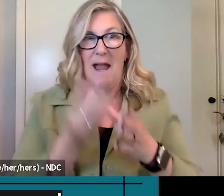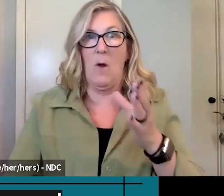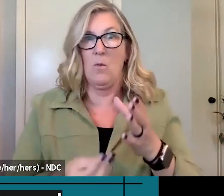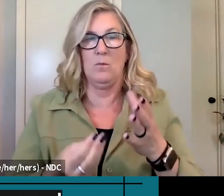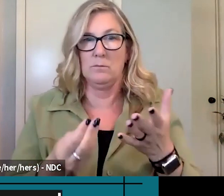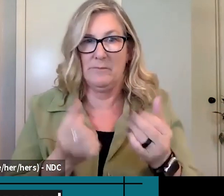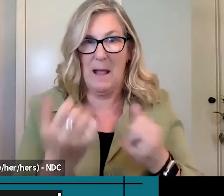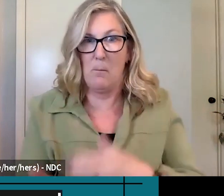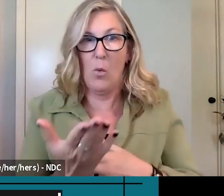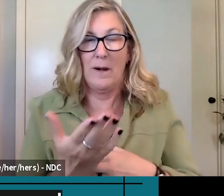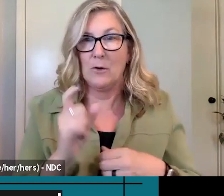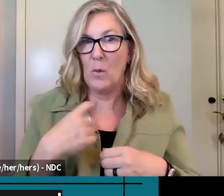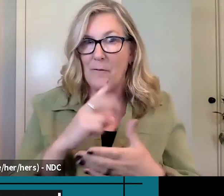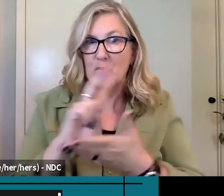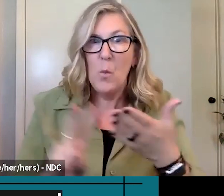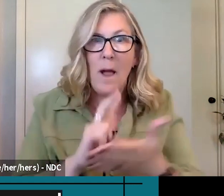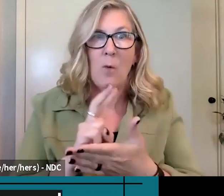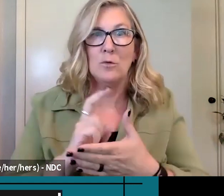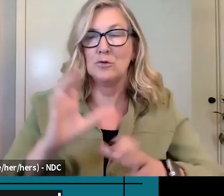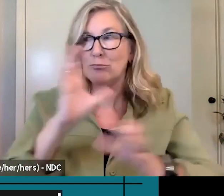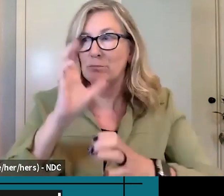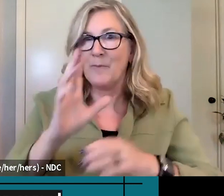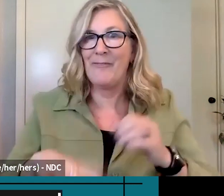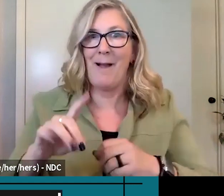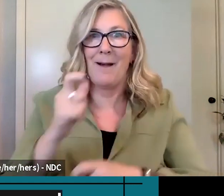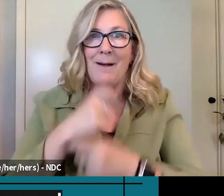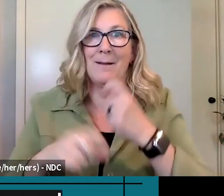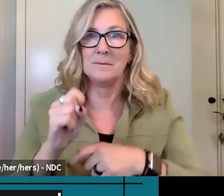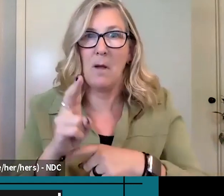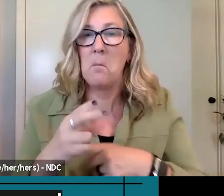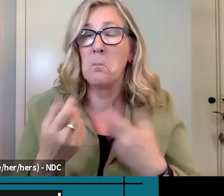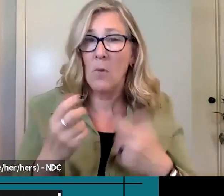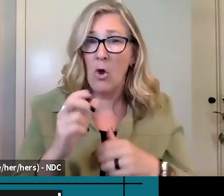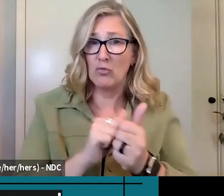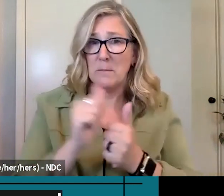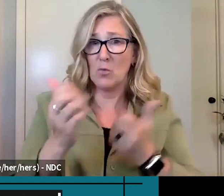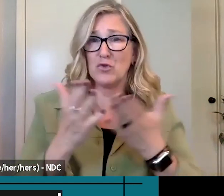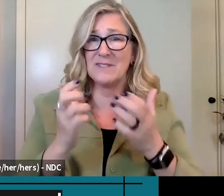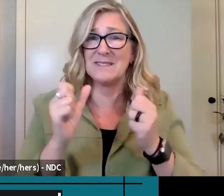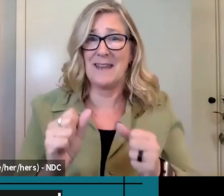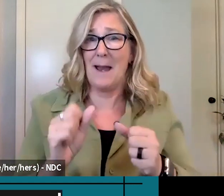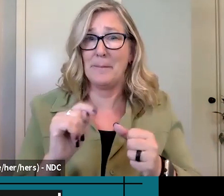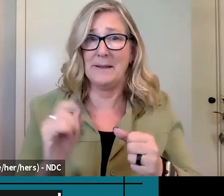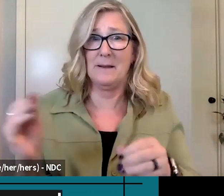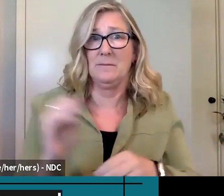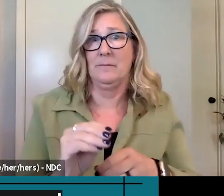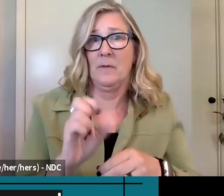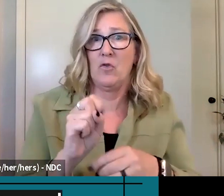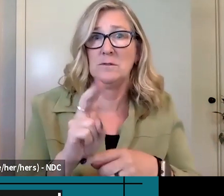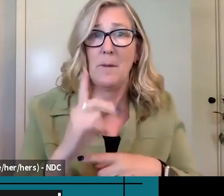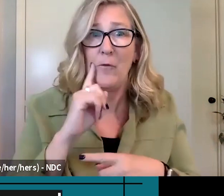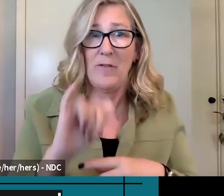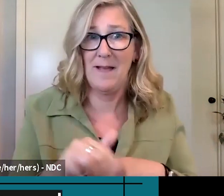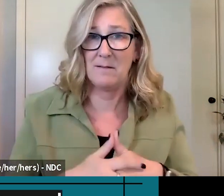have a provider who had a last-minute cancellation or someone is sick and having to stay home, remote